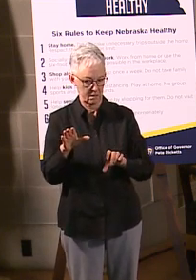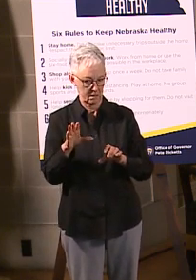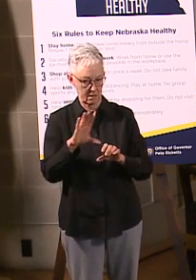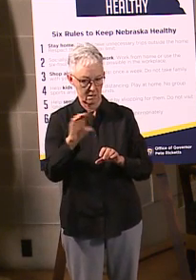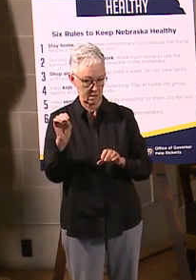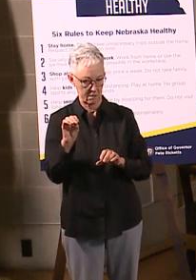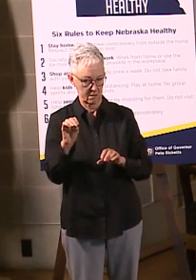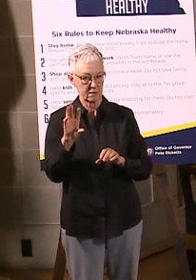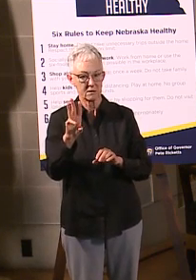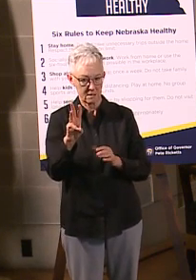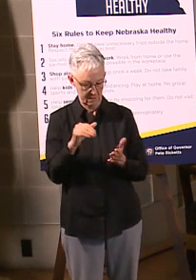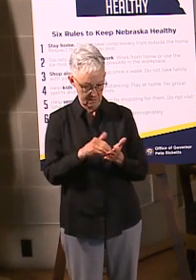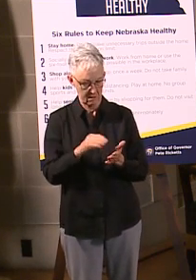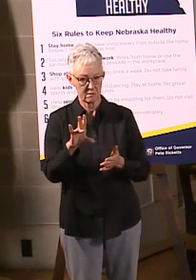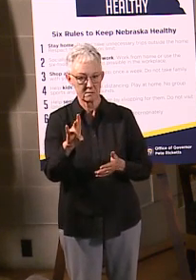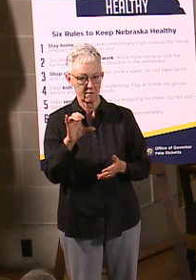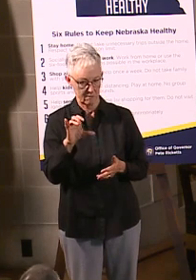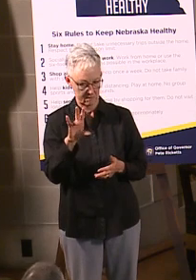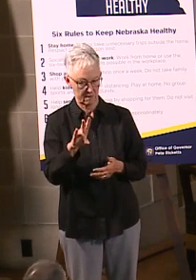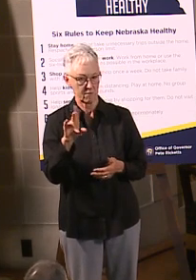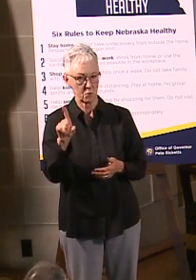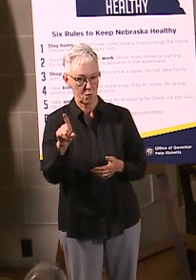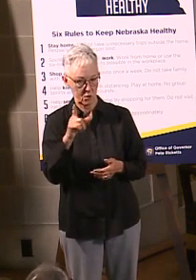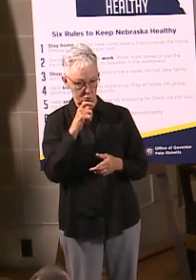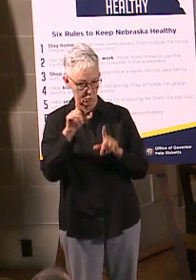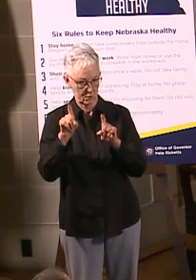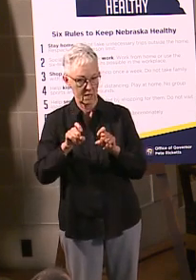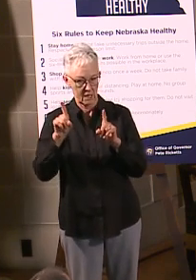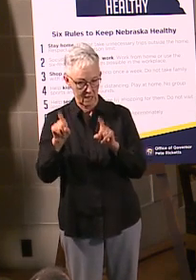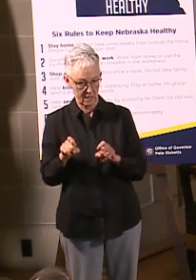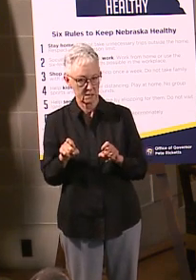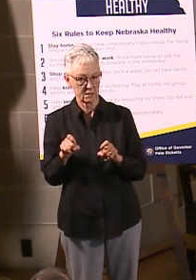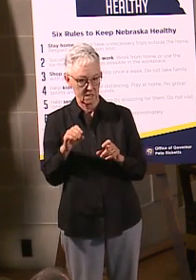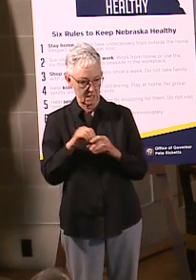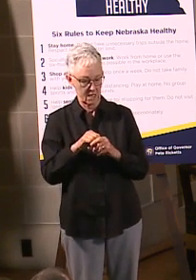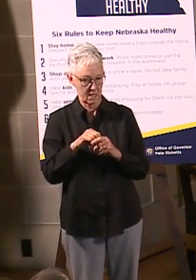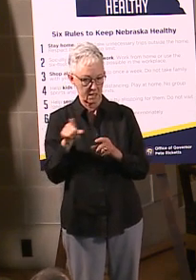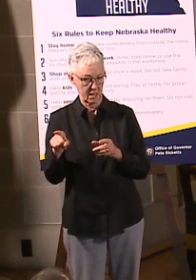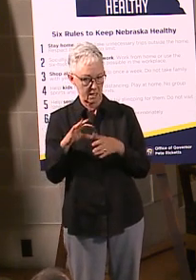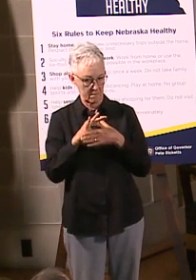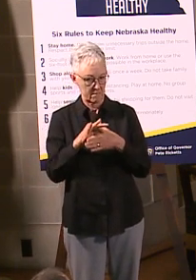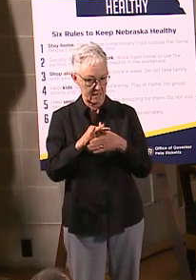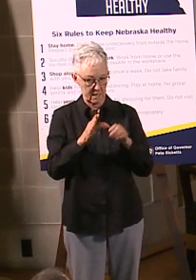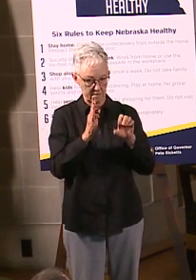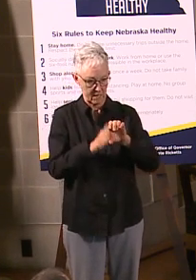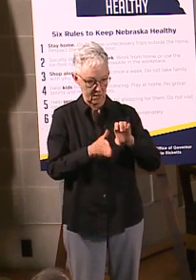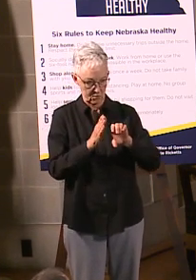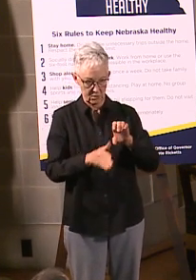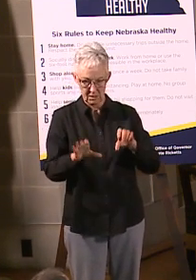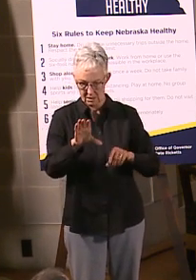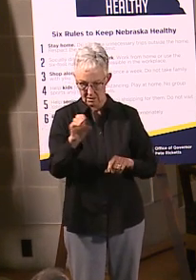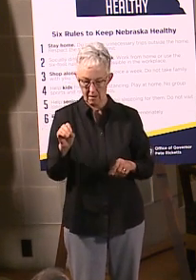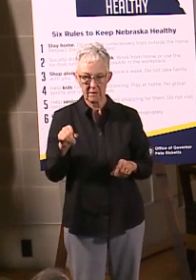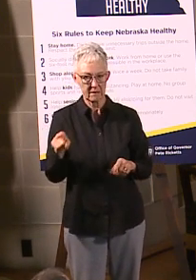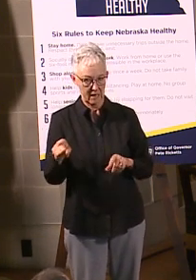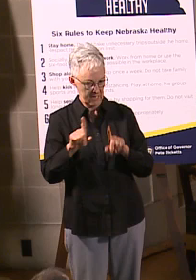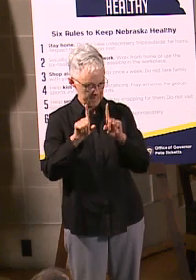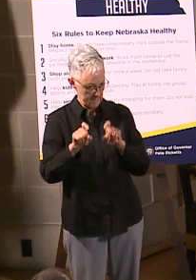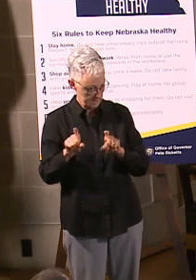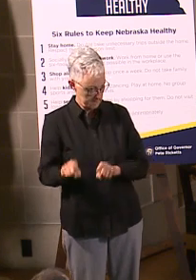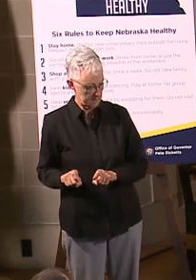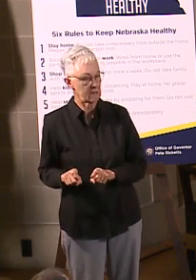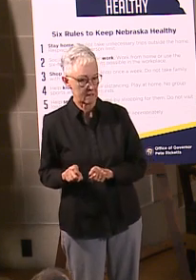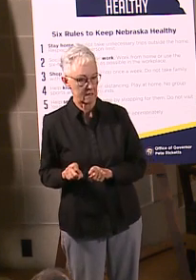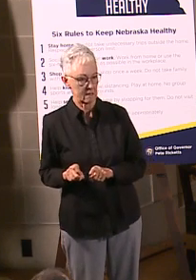6,771. 6,771, so off by six. Thank you, Dr. Antone. So, but again, so about a